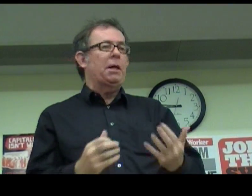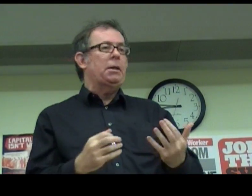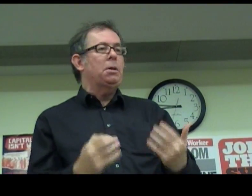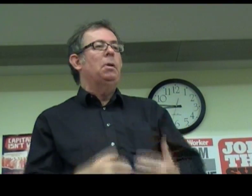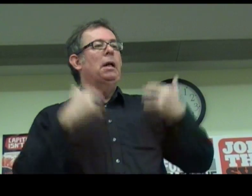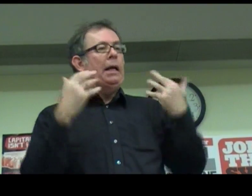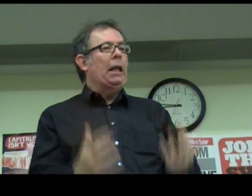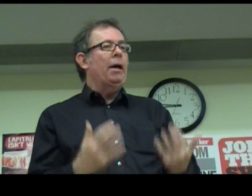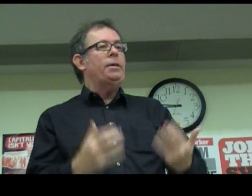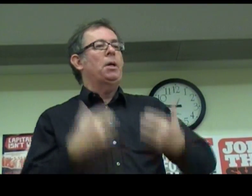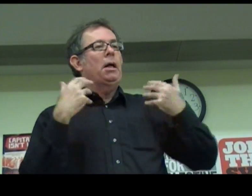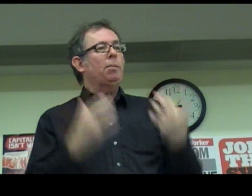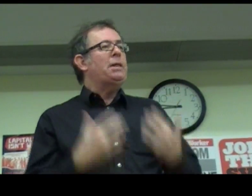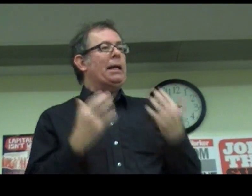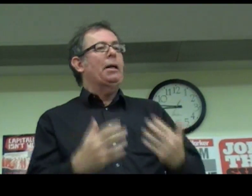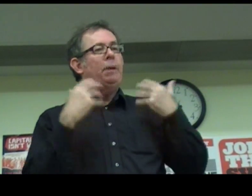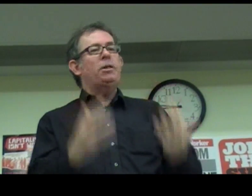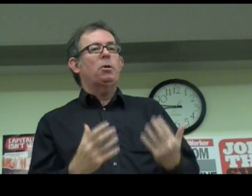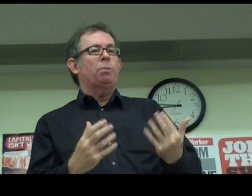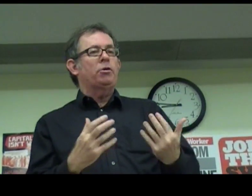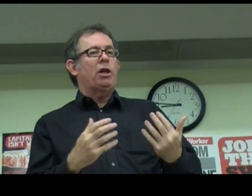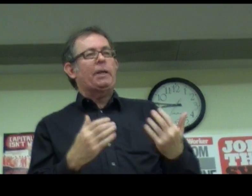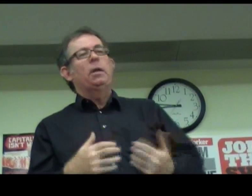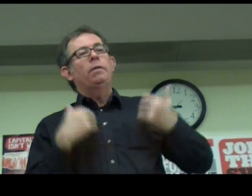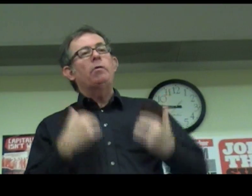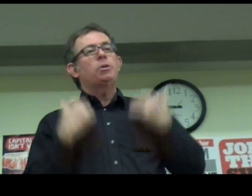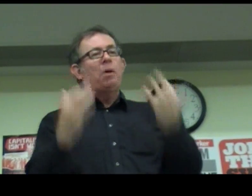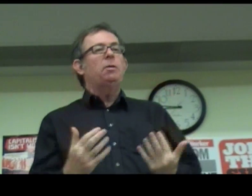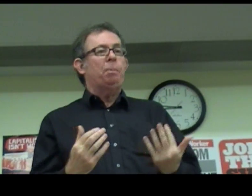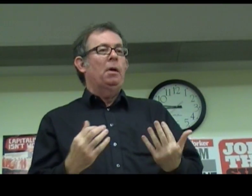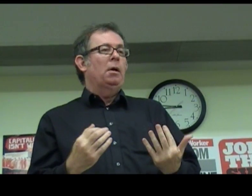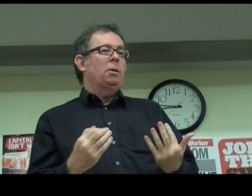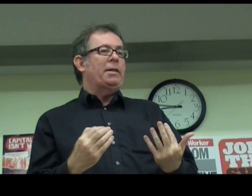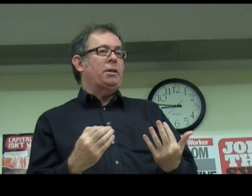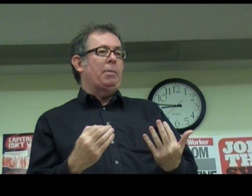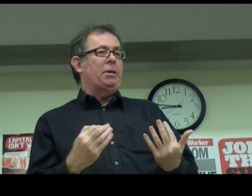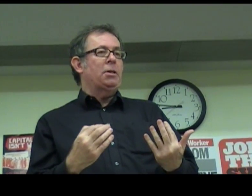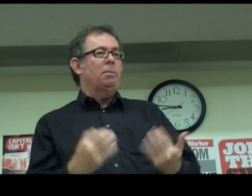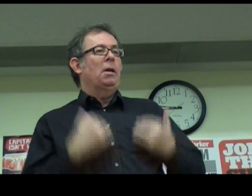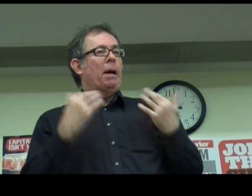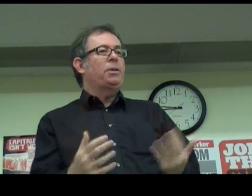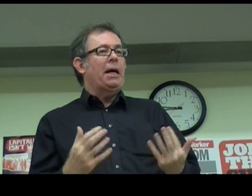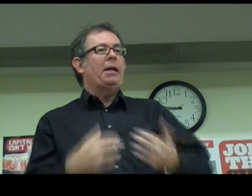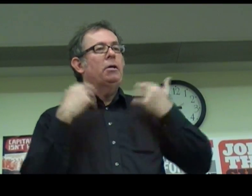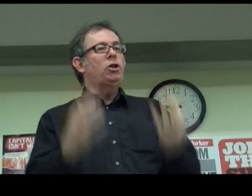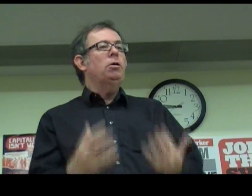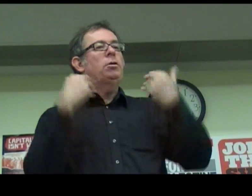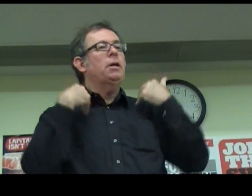Zionism, it lies in a particular political project that responded to anti-Semitism by saying Jews and